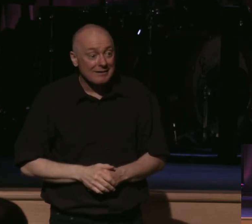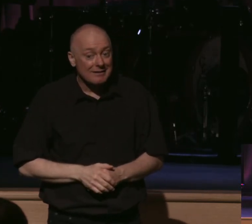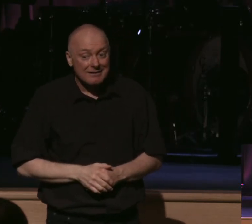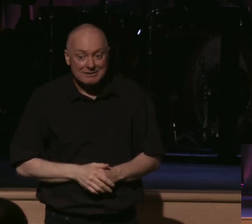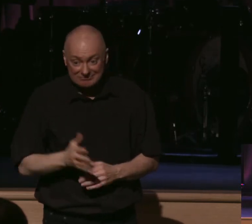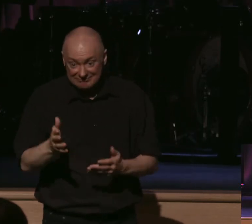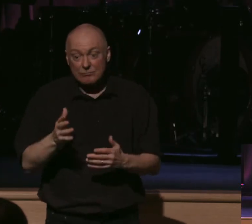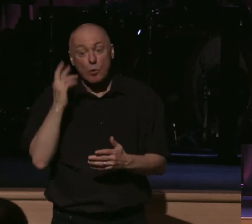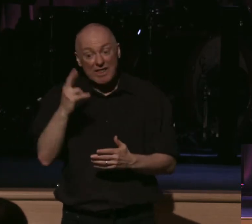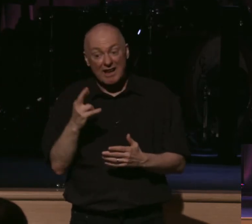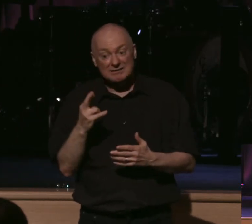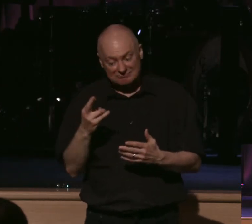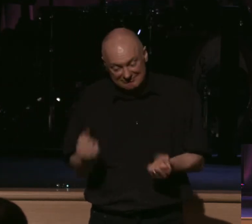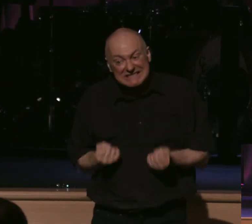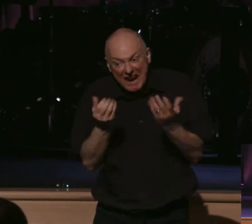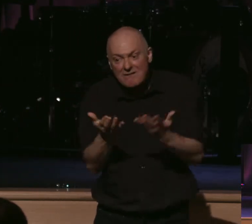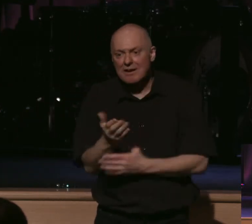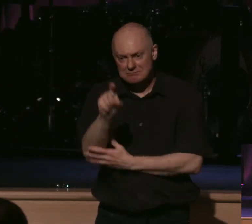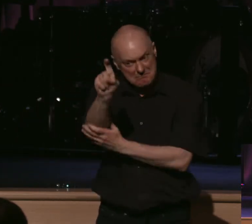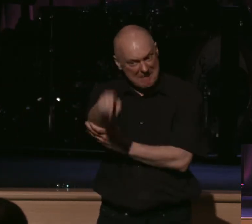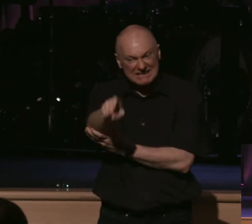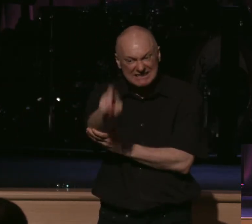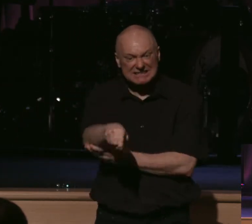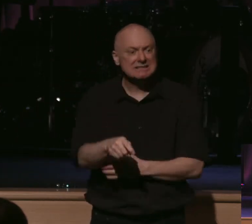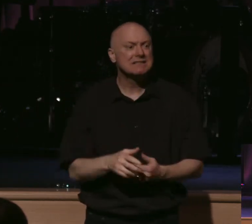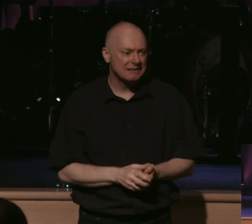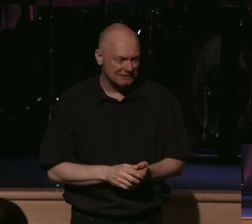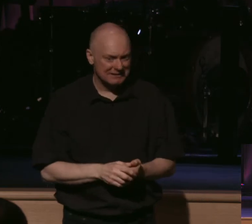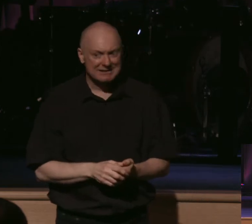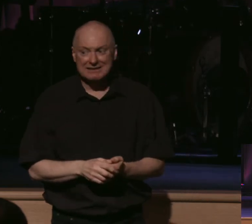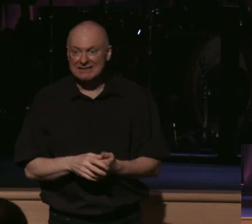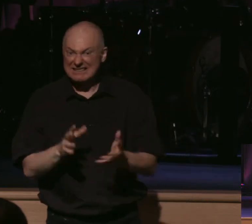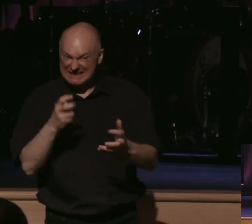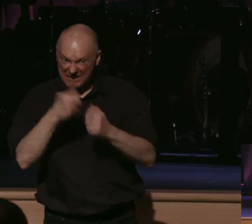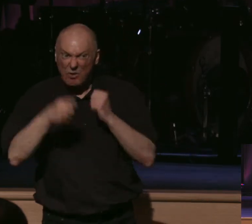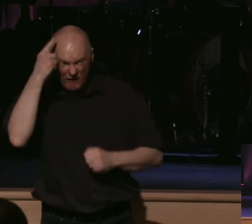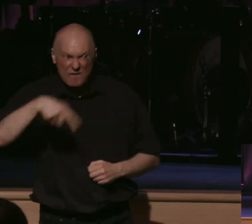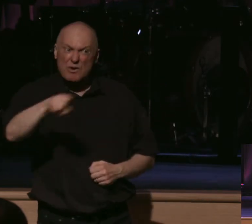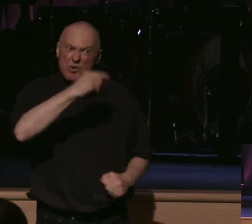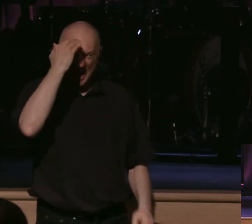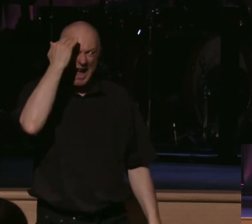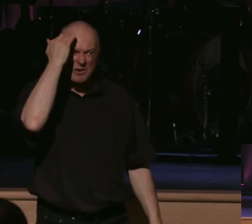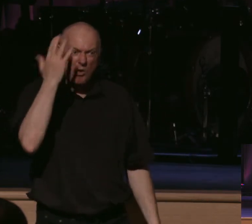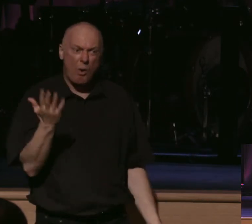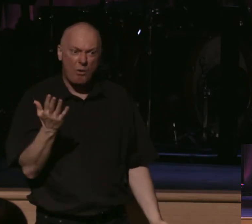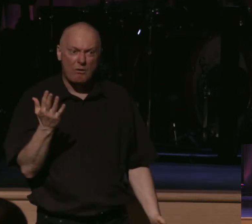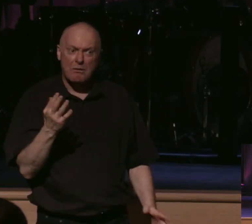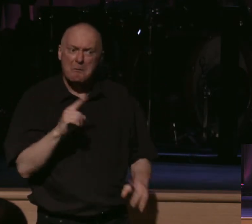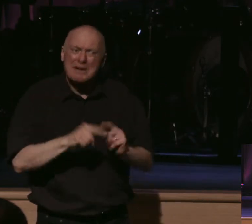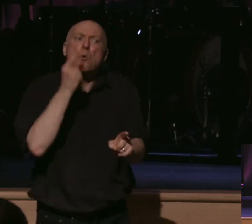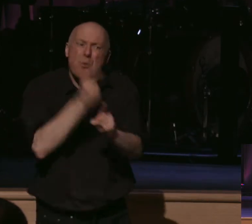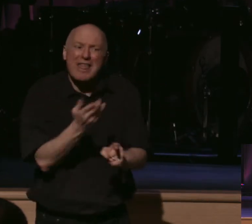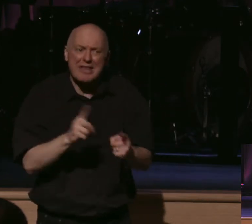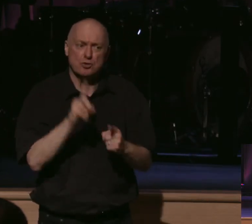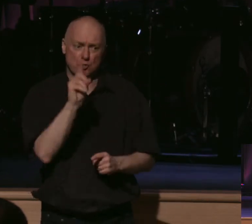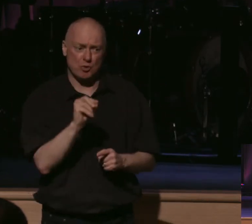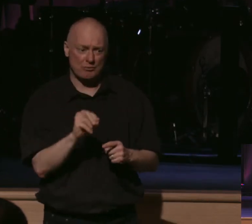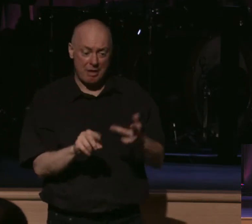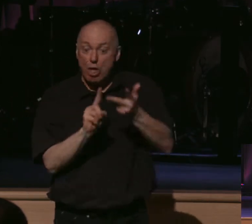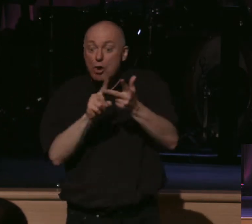to count it. It's today. Today, it's going to be tough for some, but it's going to be right for all. And thirdly, the next